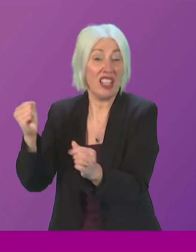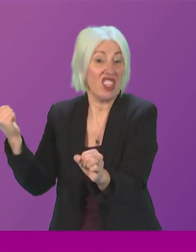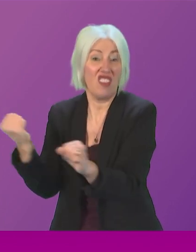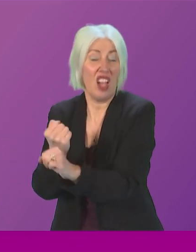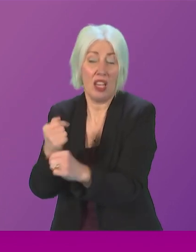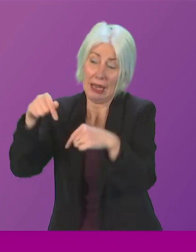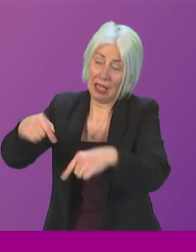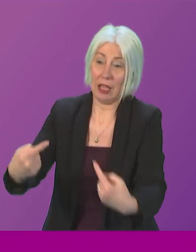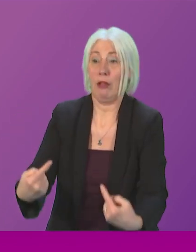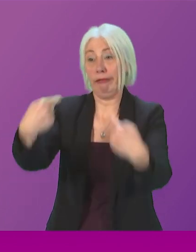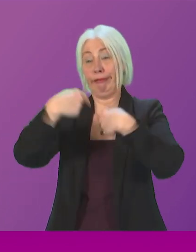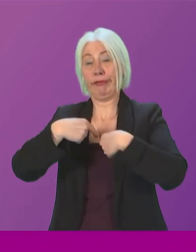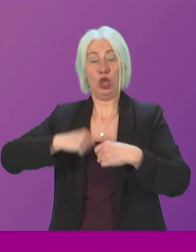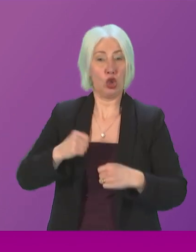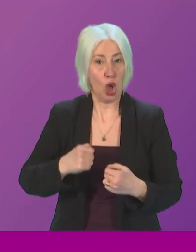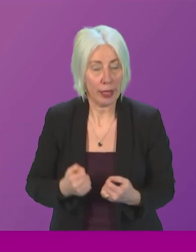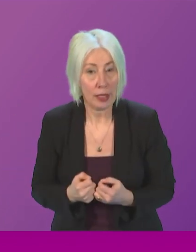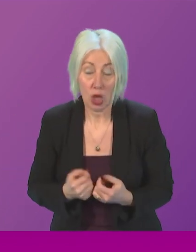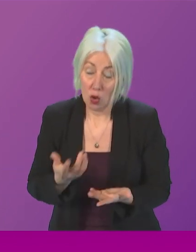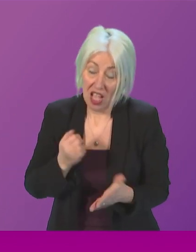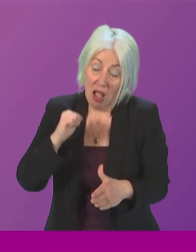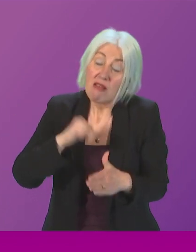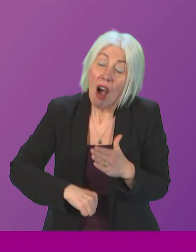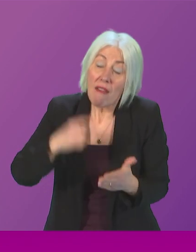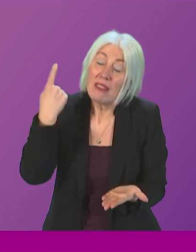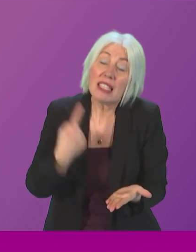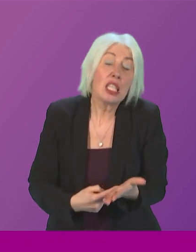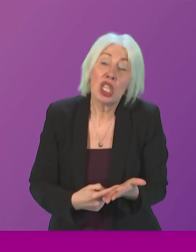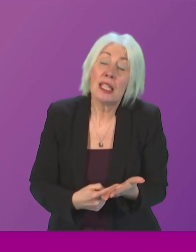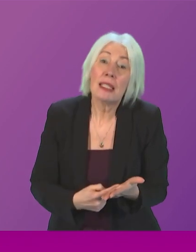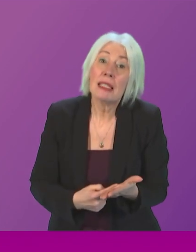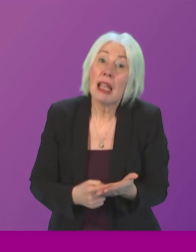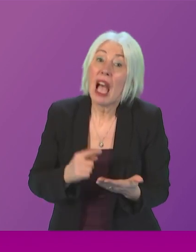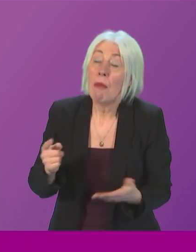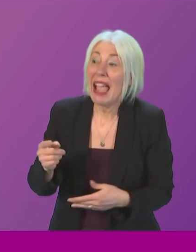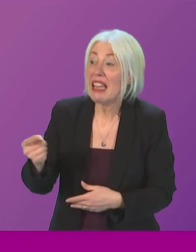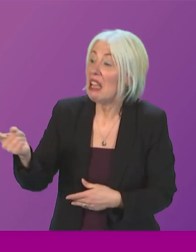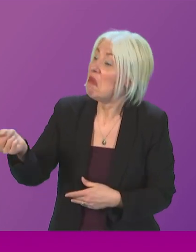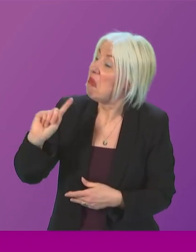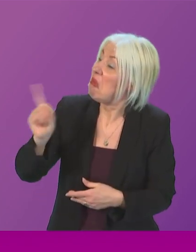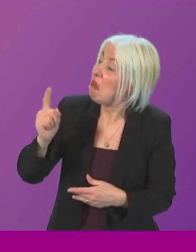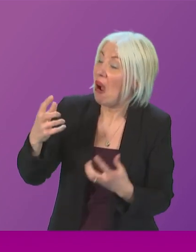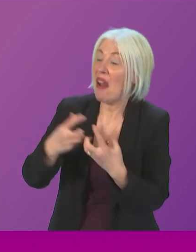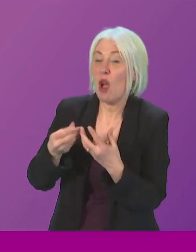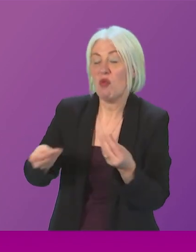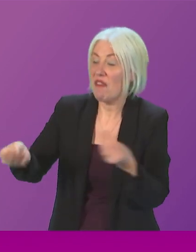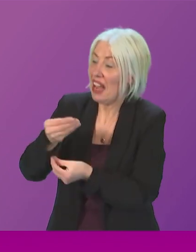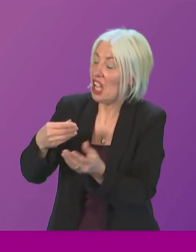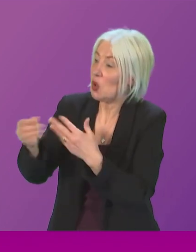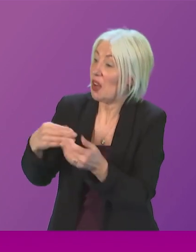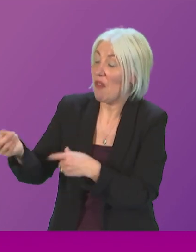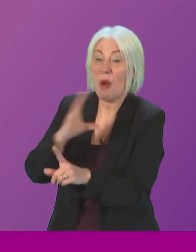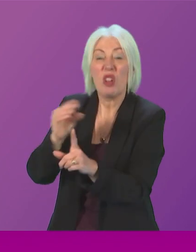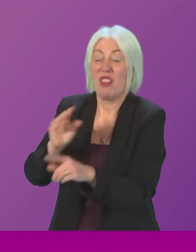upon Scotland so yes we will take the tough decisions needed certainly won't take any lectures on financial and economic literacy from the Conservative